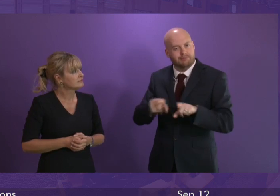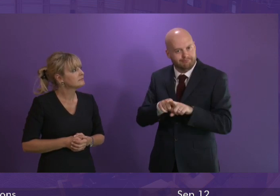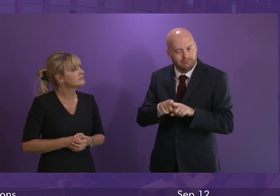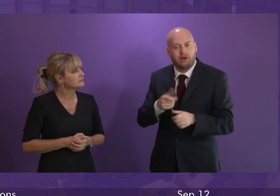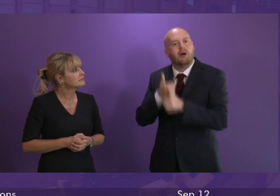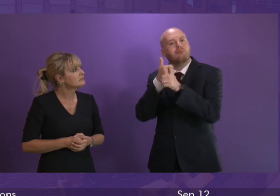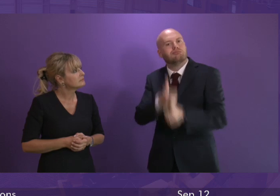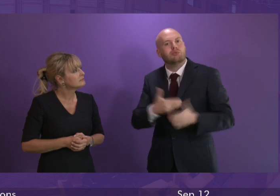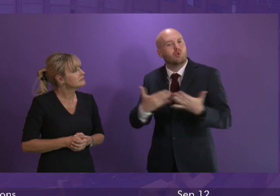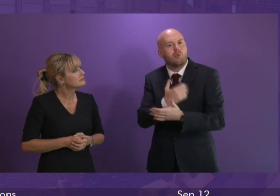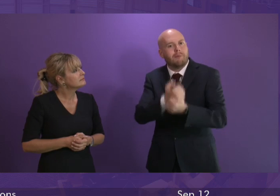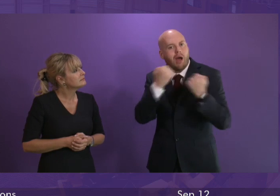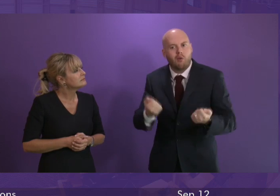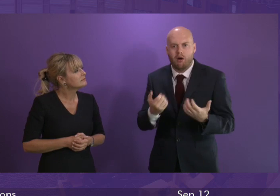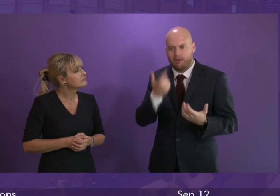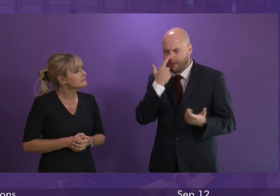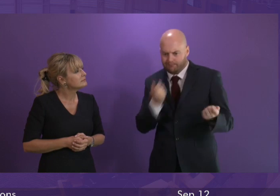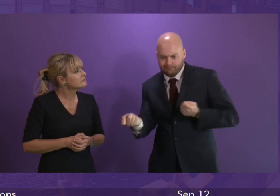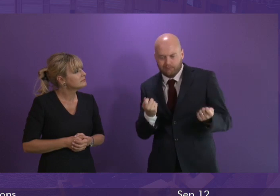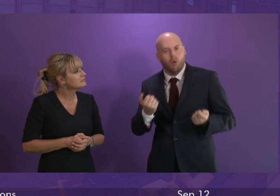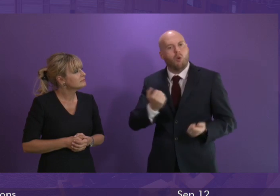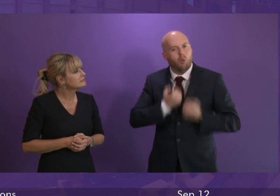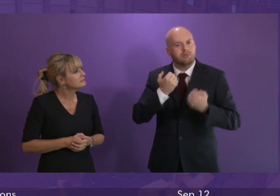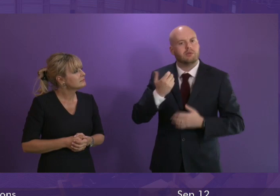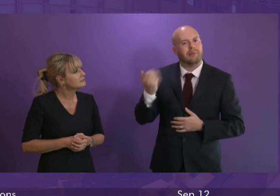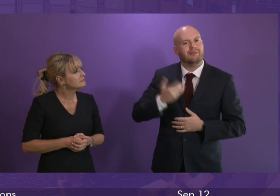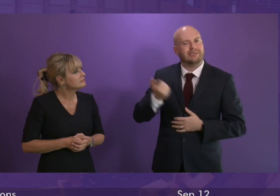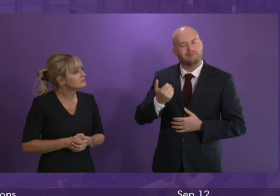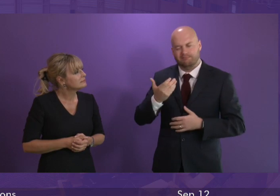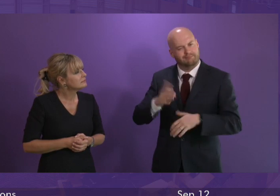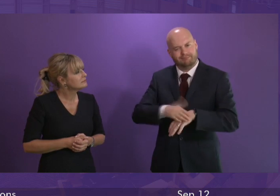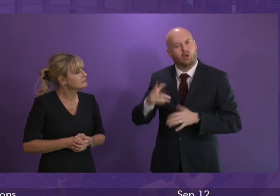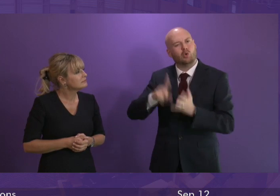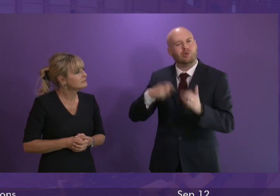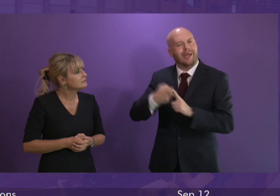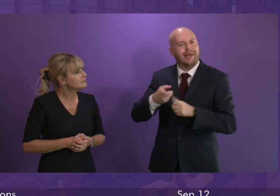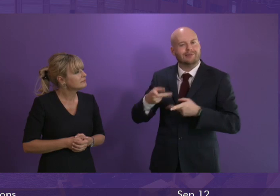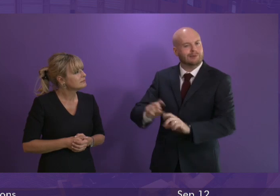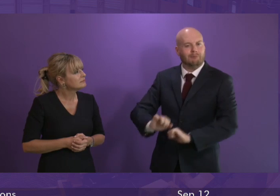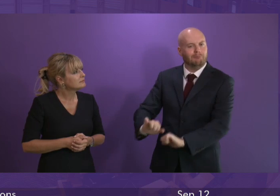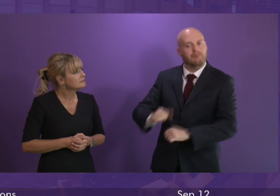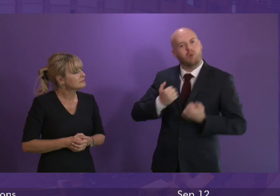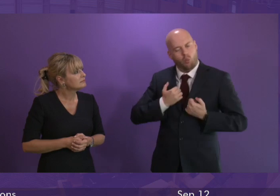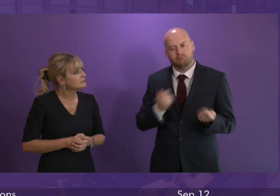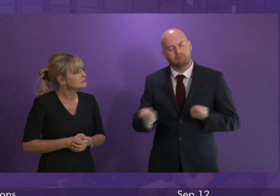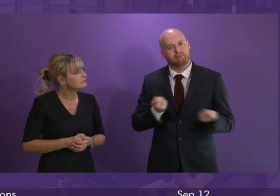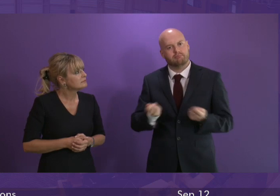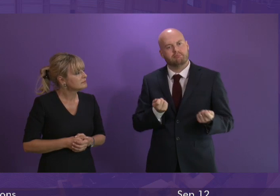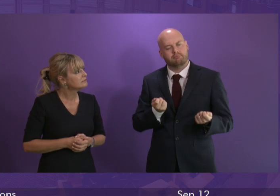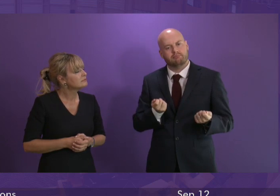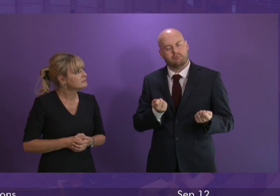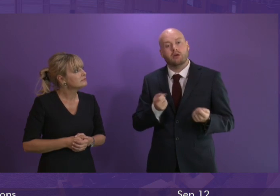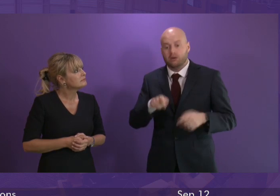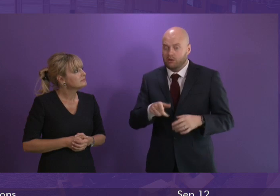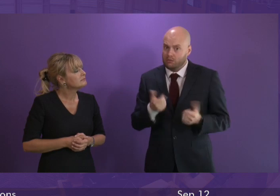security especially compared to UK system at the place well this is of course welcome does the first minister